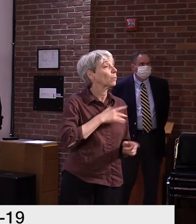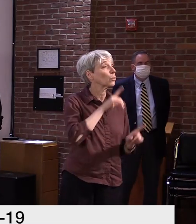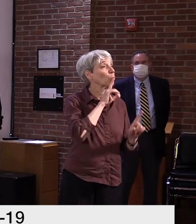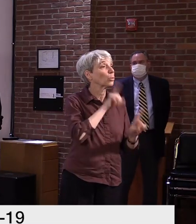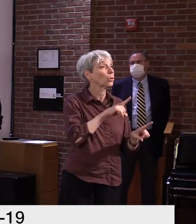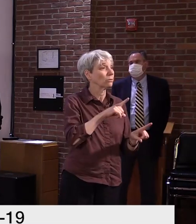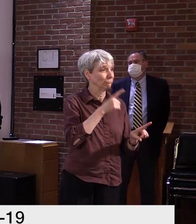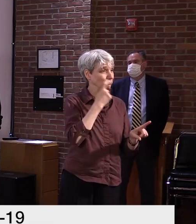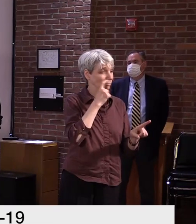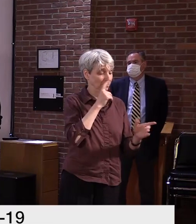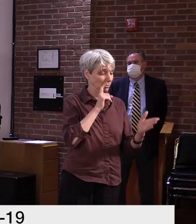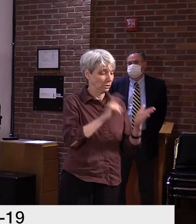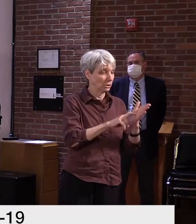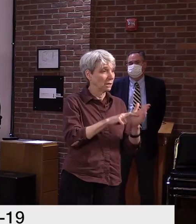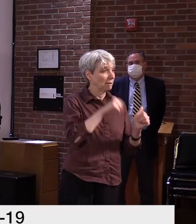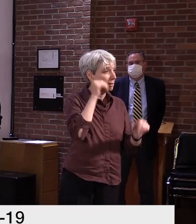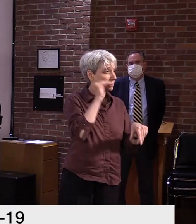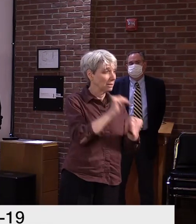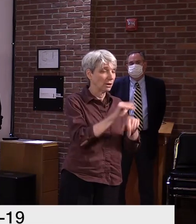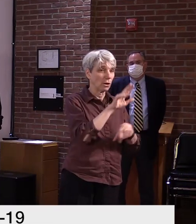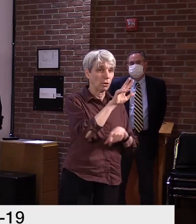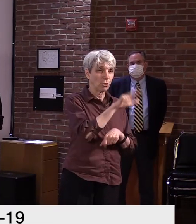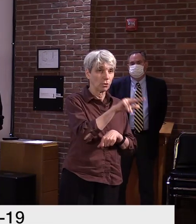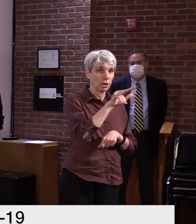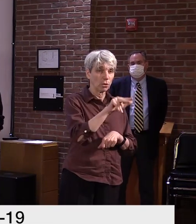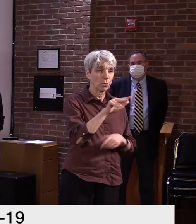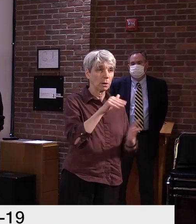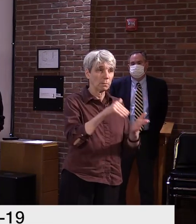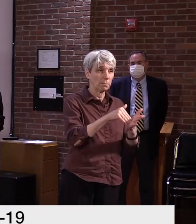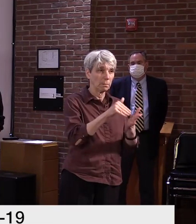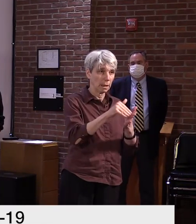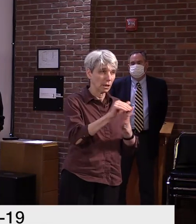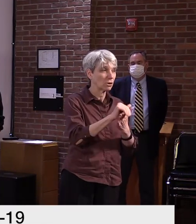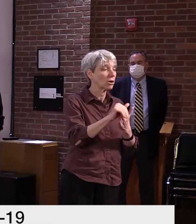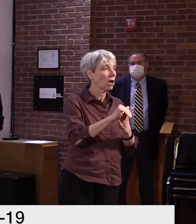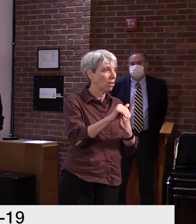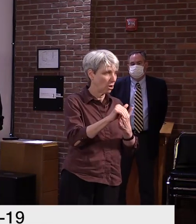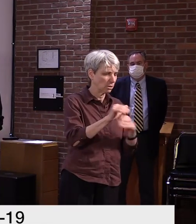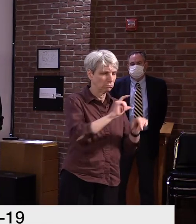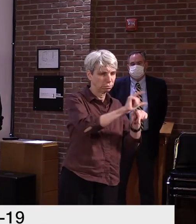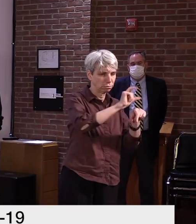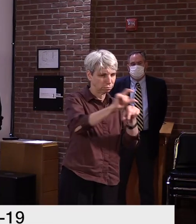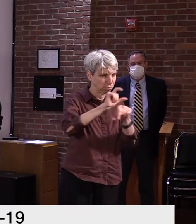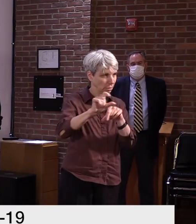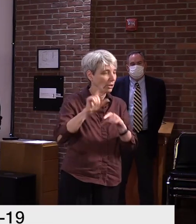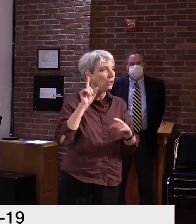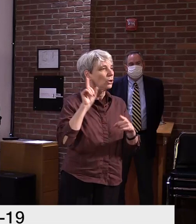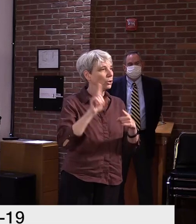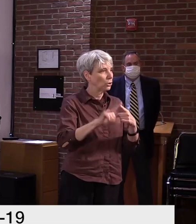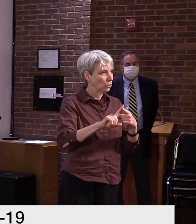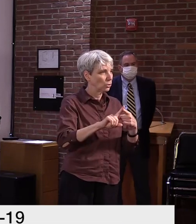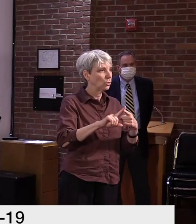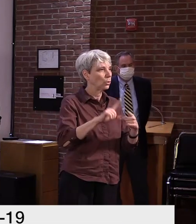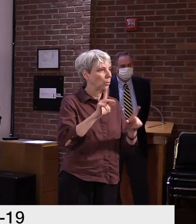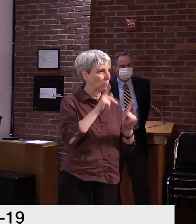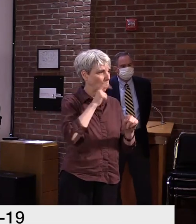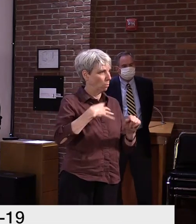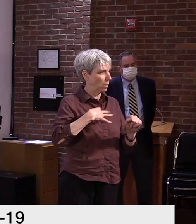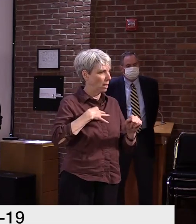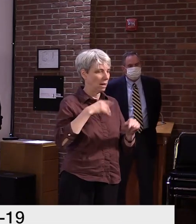last night, 33 million dollars was sent out to the tax applications